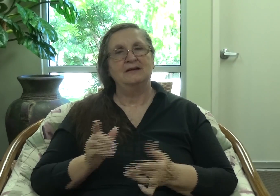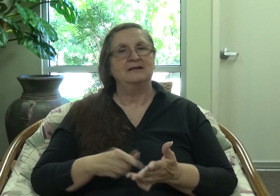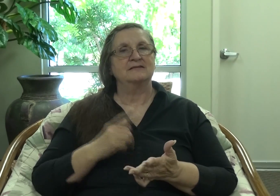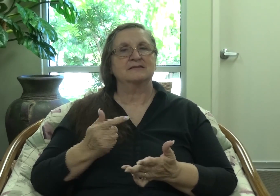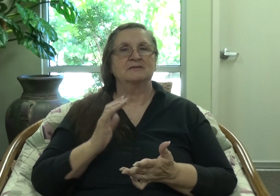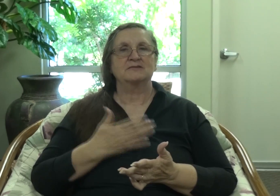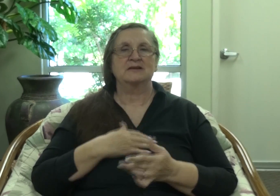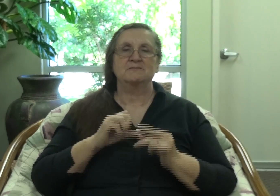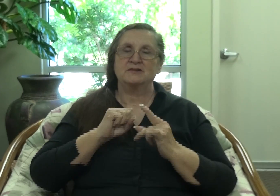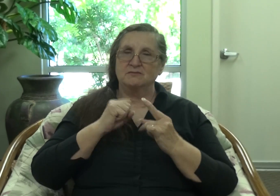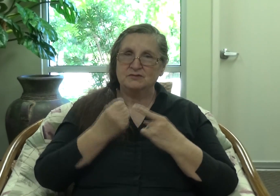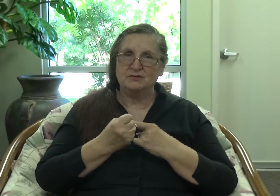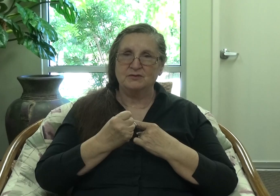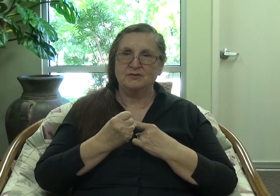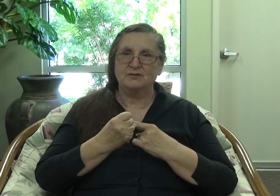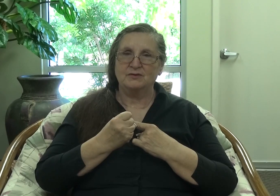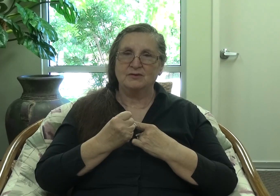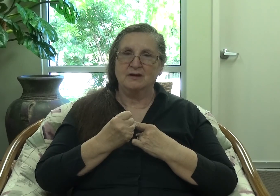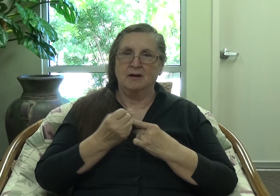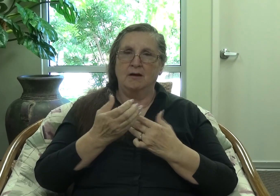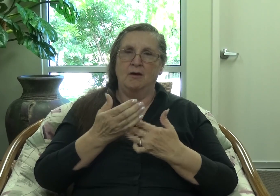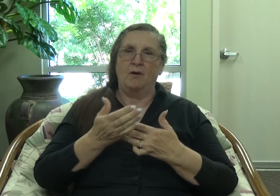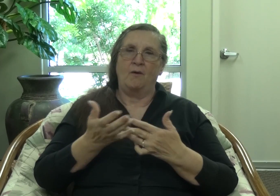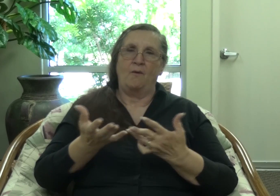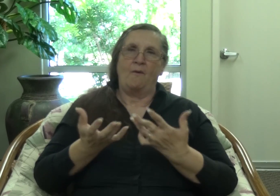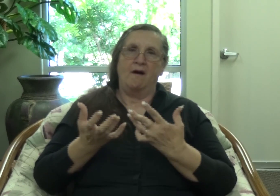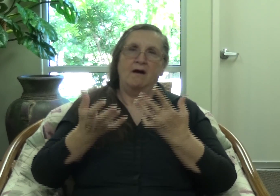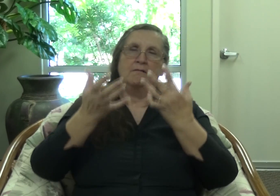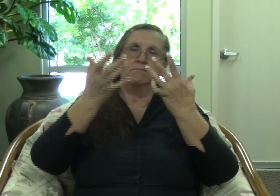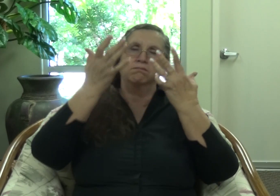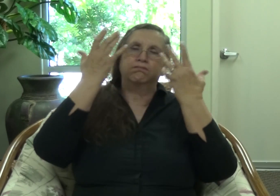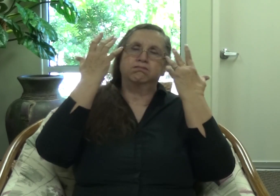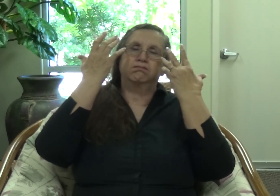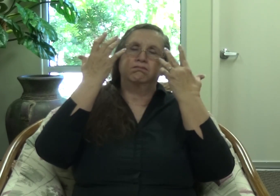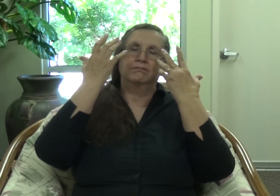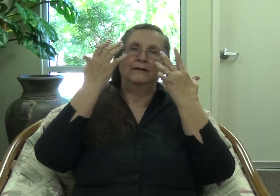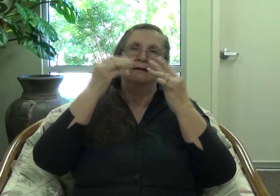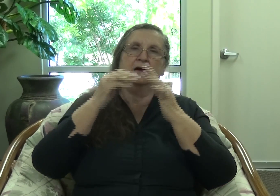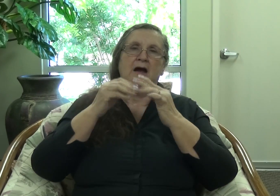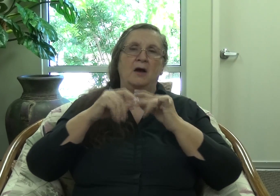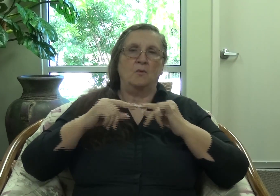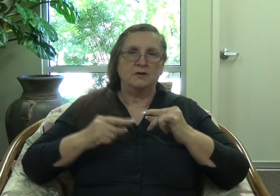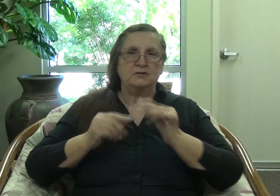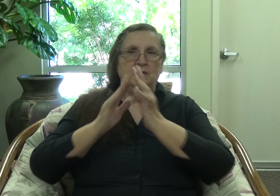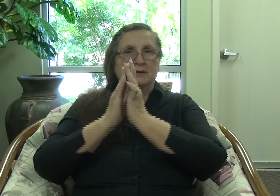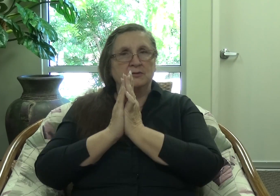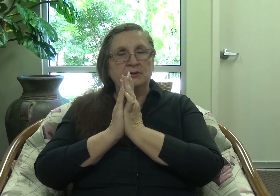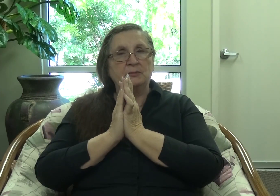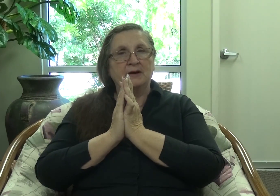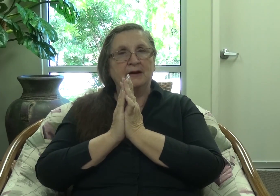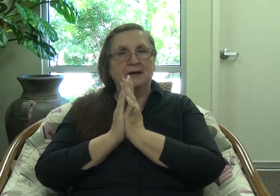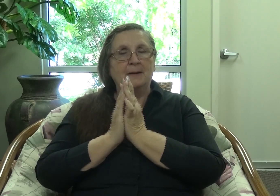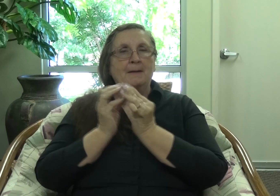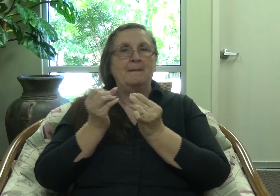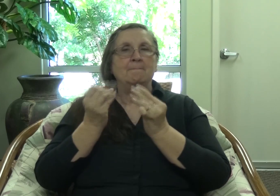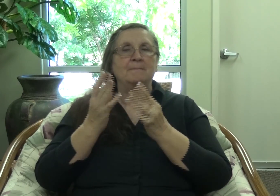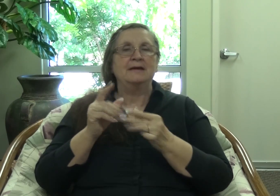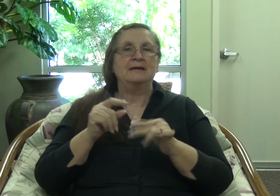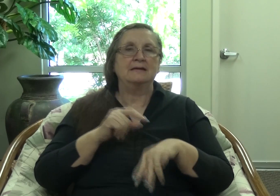circumstances threaten to overwhelm us and we struggle just to pray. So many times we have heard we've had a hard